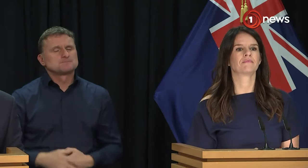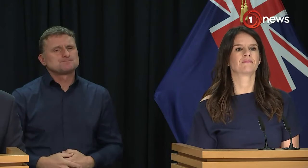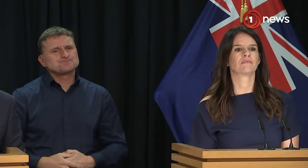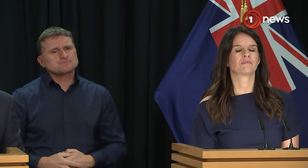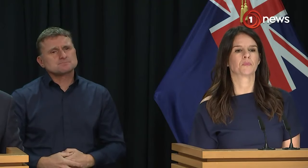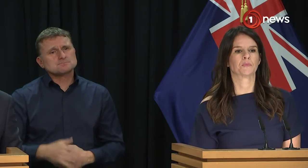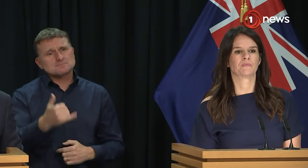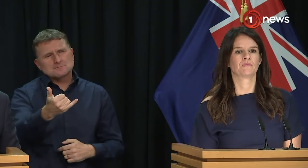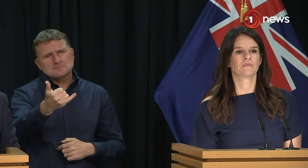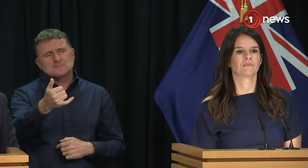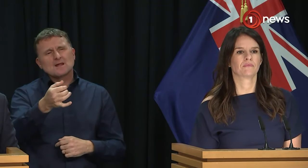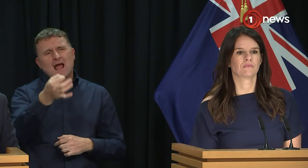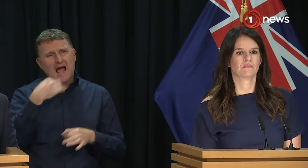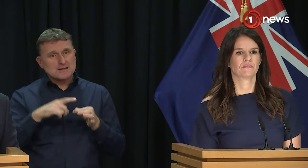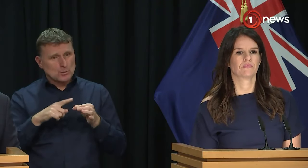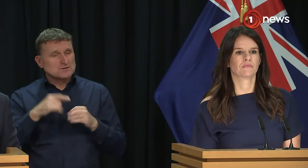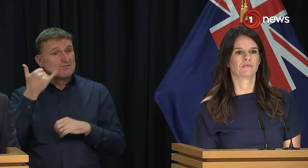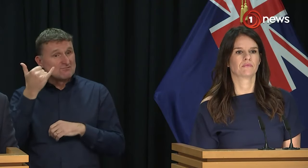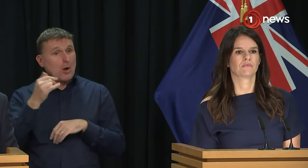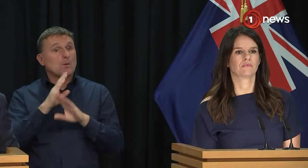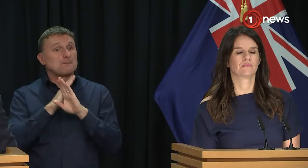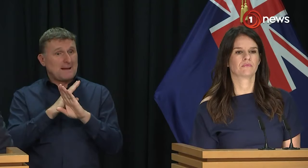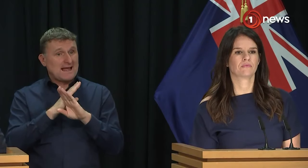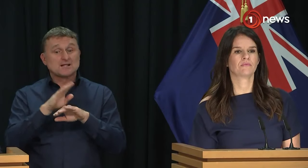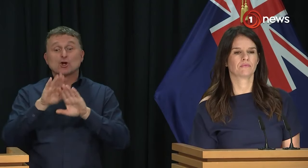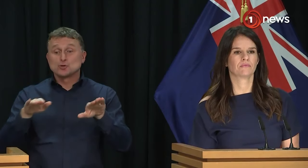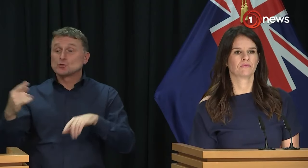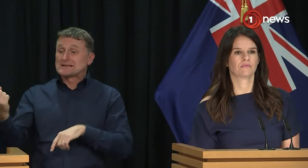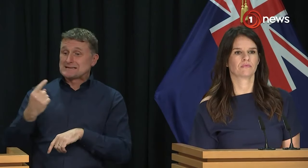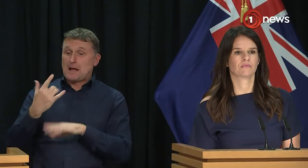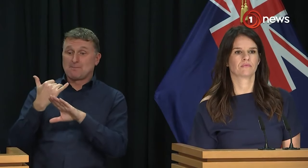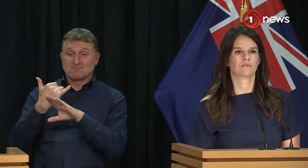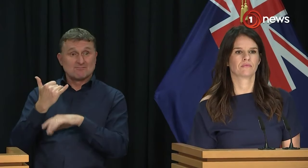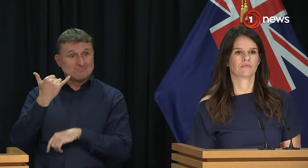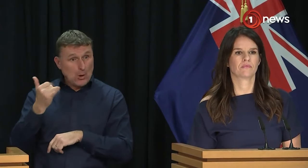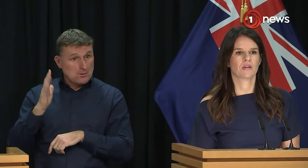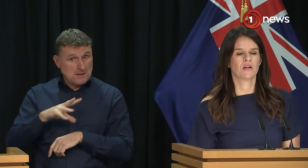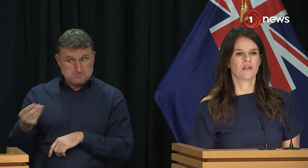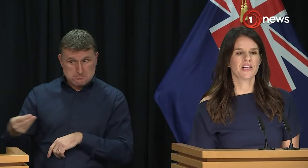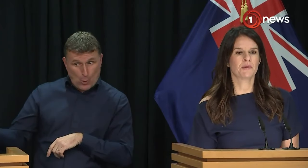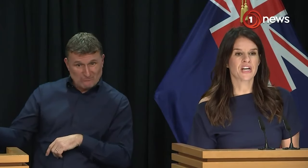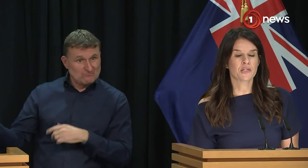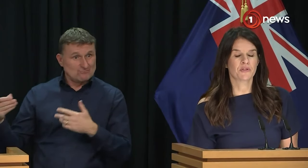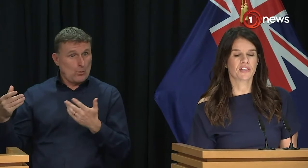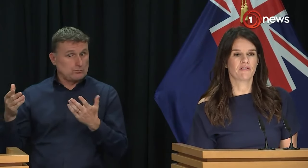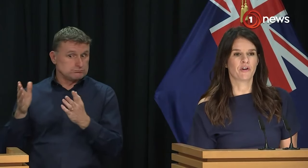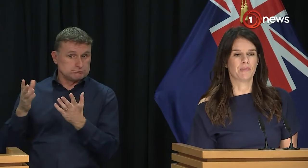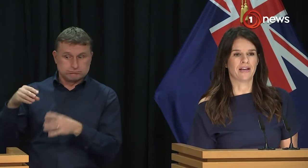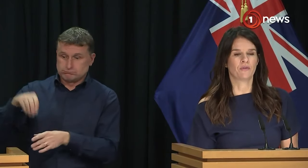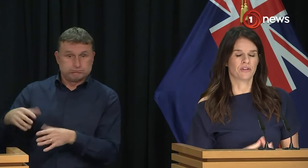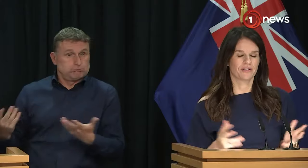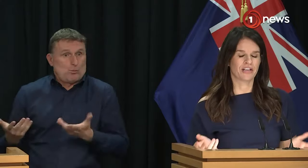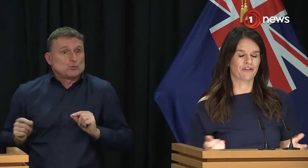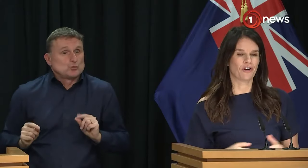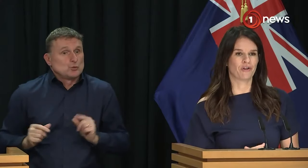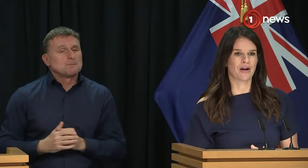it your expectation that schools take phones from students when they enter or that no phones are brought to school in the first place? The expectation with the cell phone